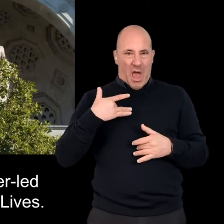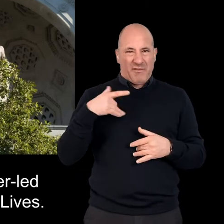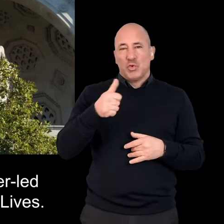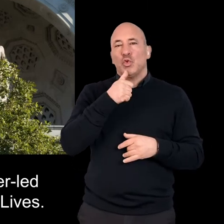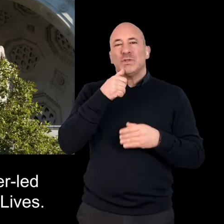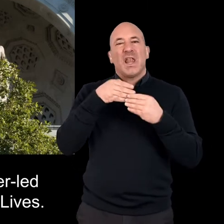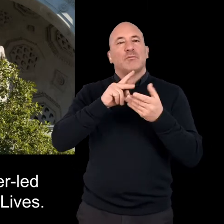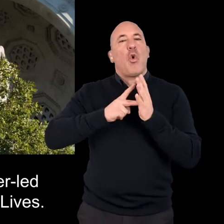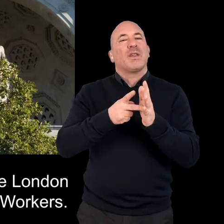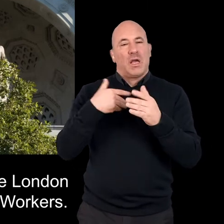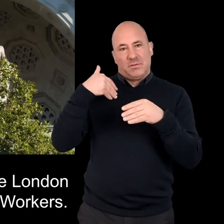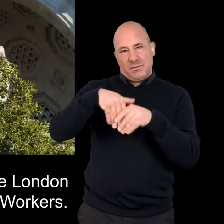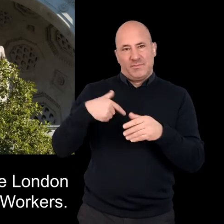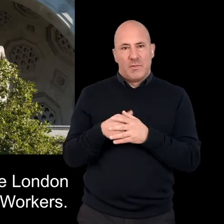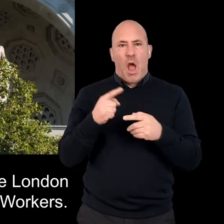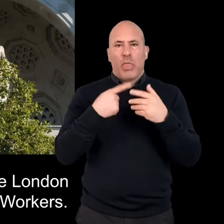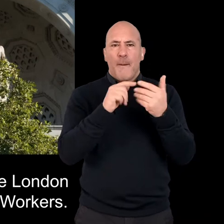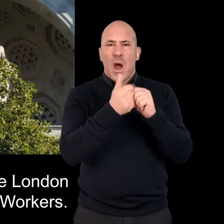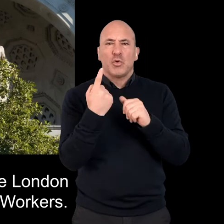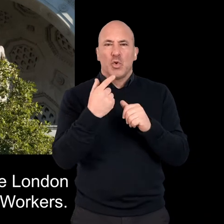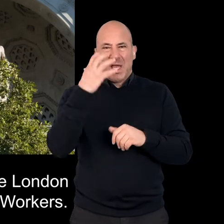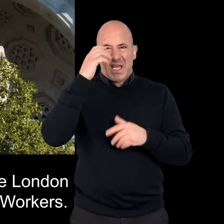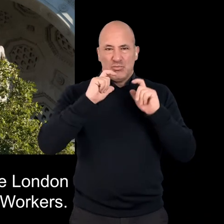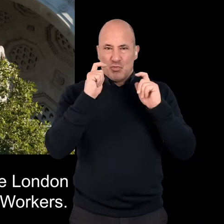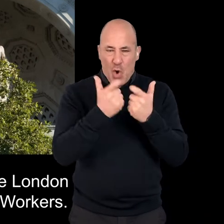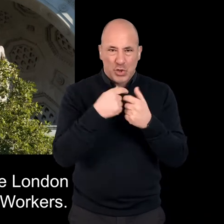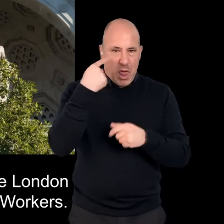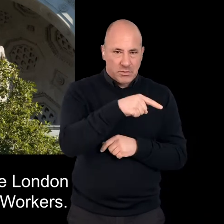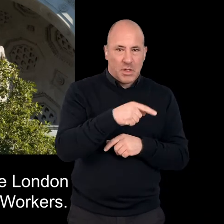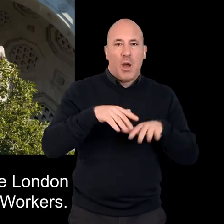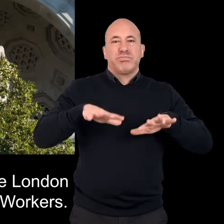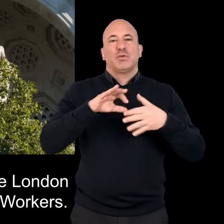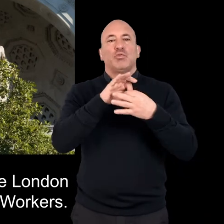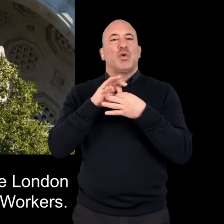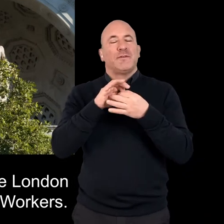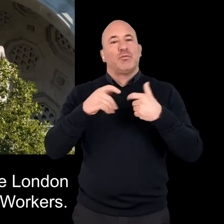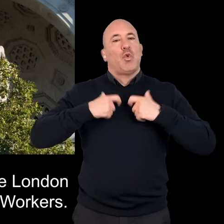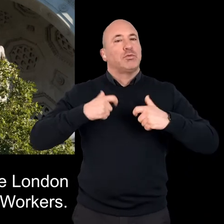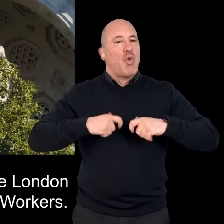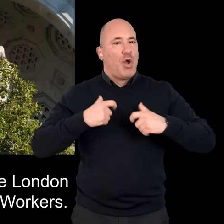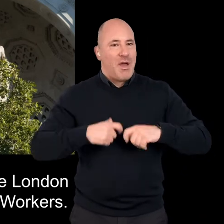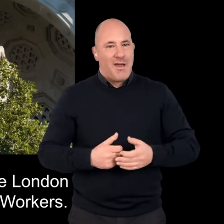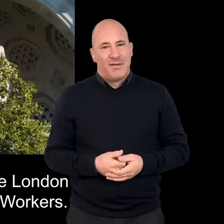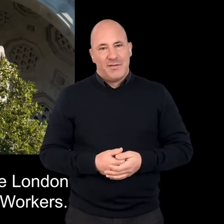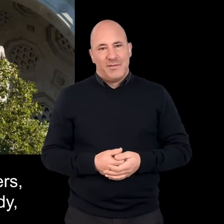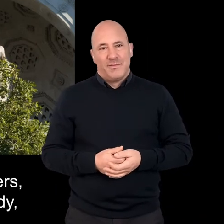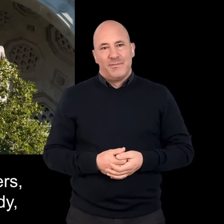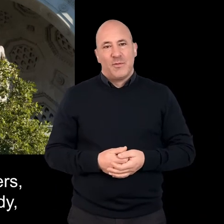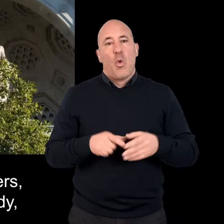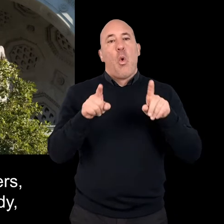Shaping Our Lives. The other partners are King's College London and the British Association of Social Workers,